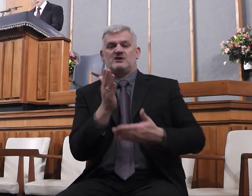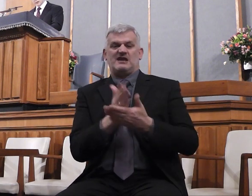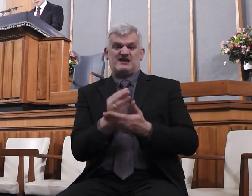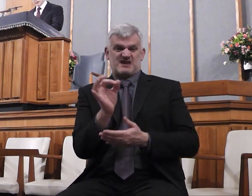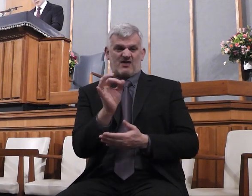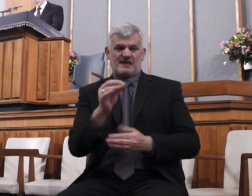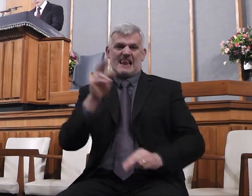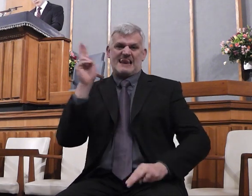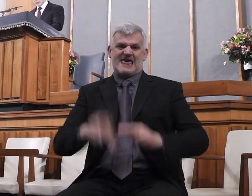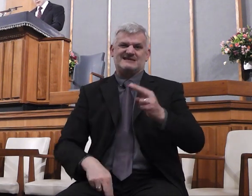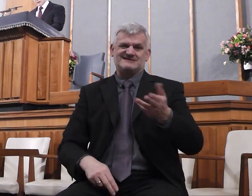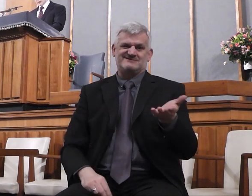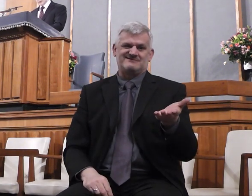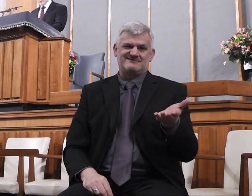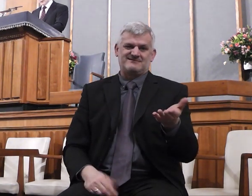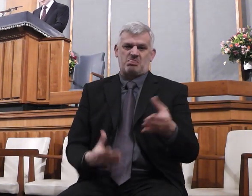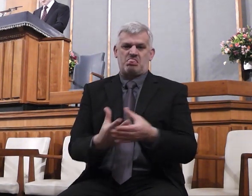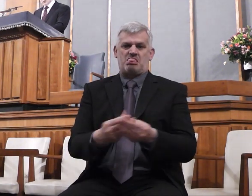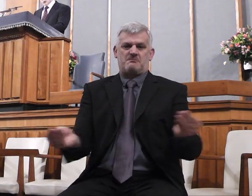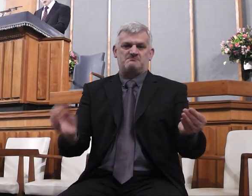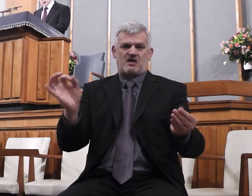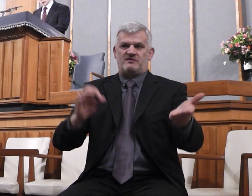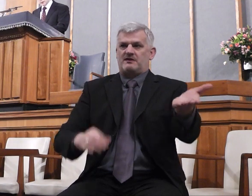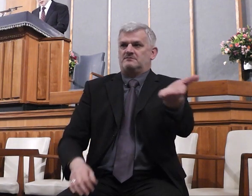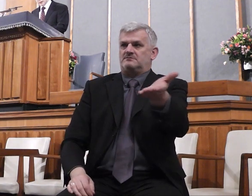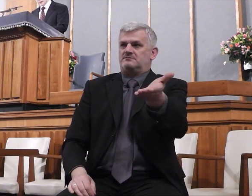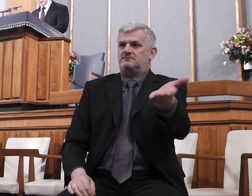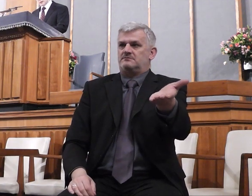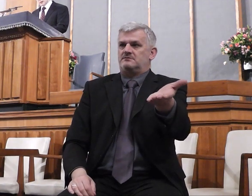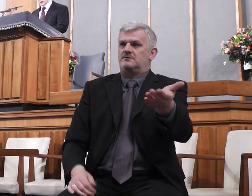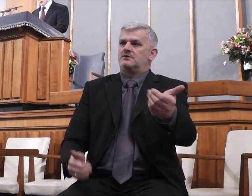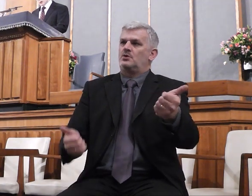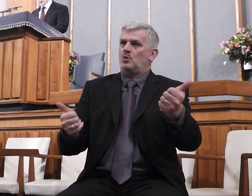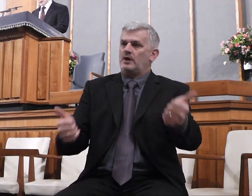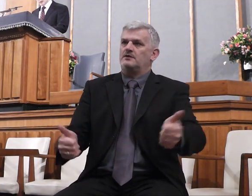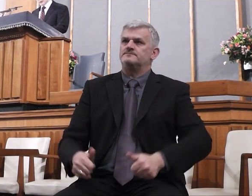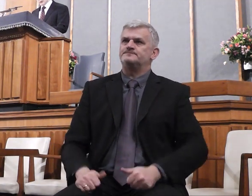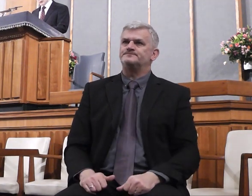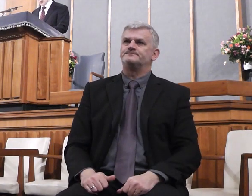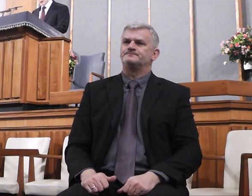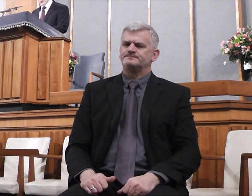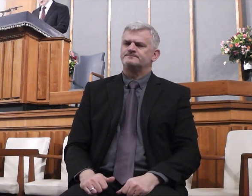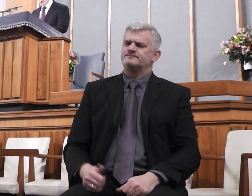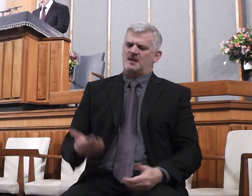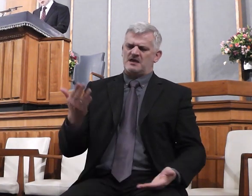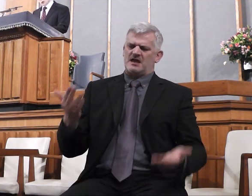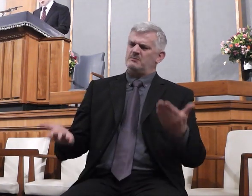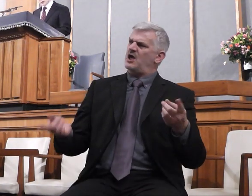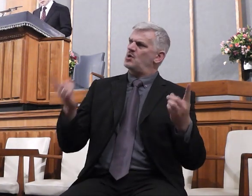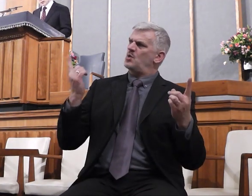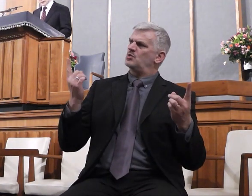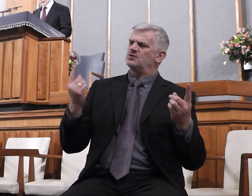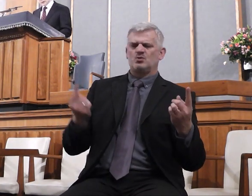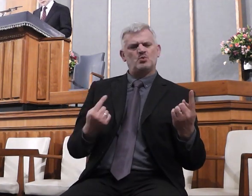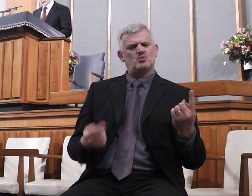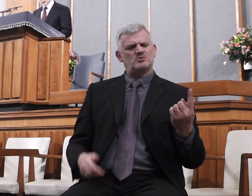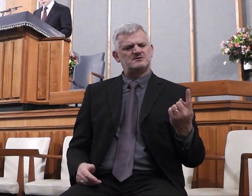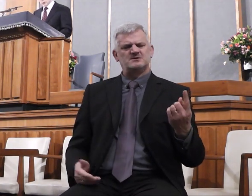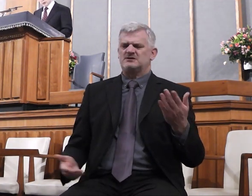and vanity, and To whom then will ye liken God, or what likeness will